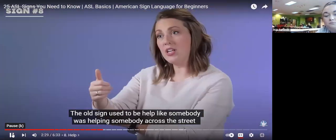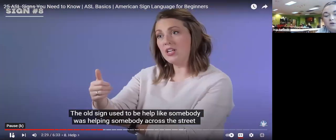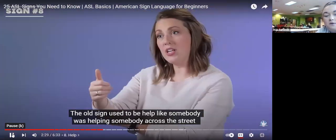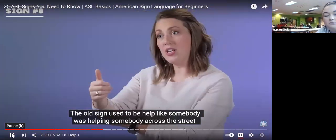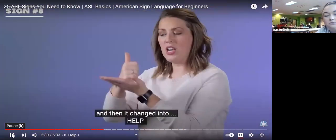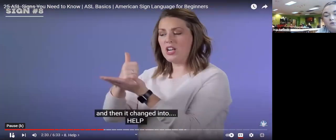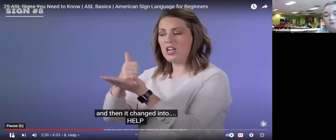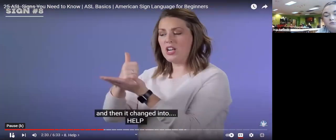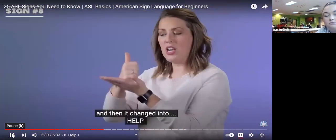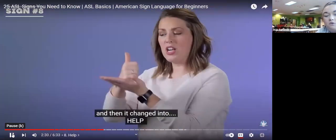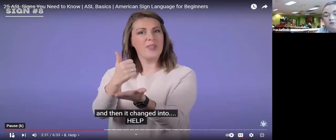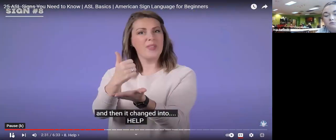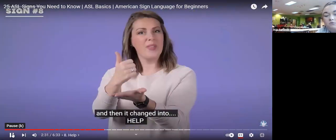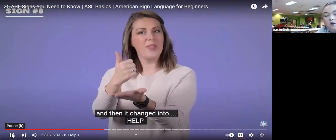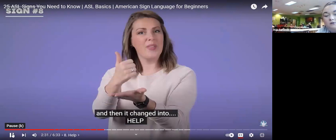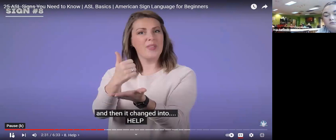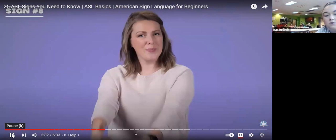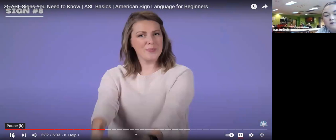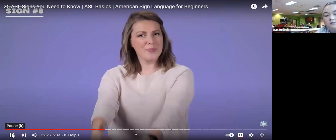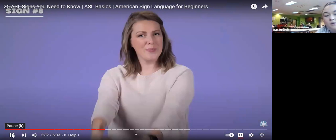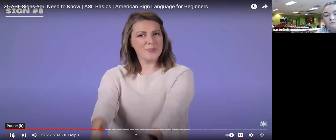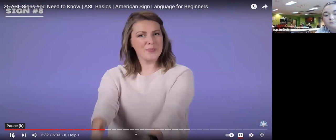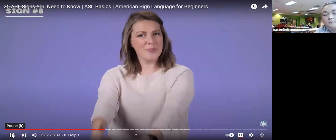and then it changed into help